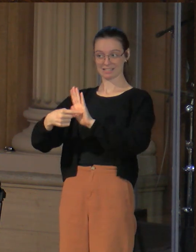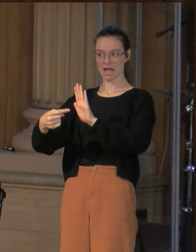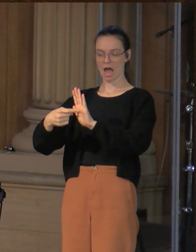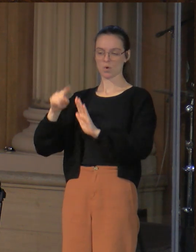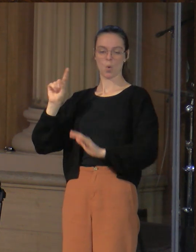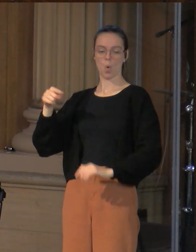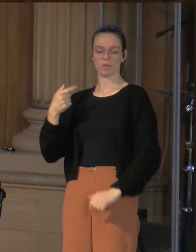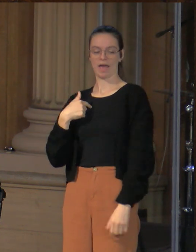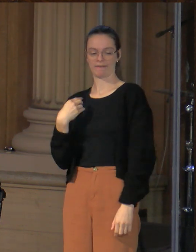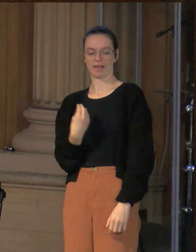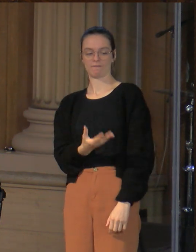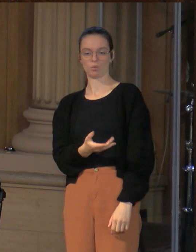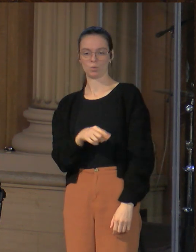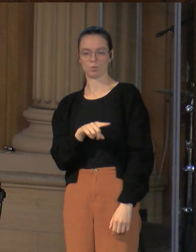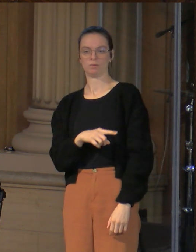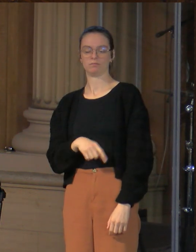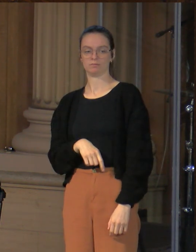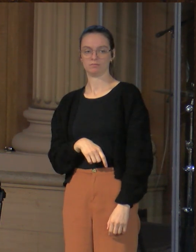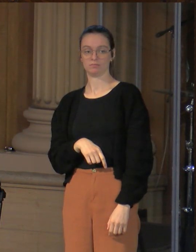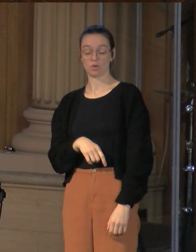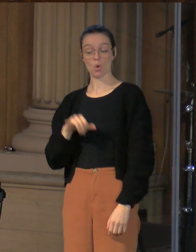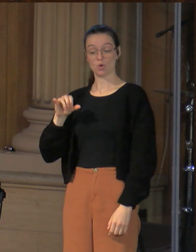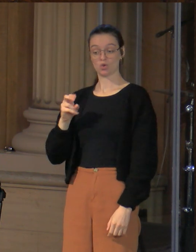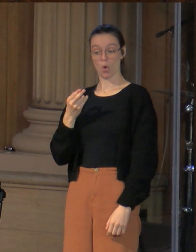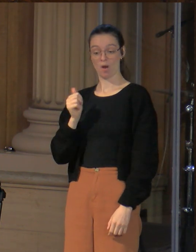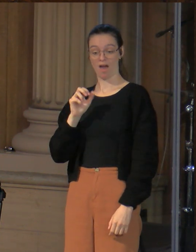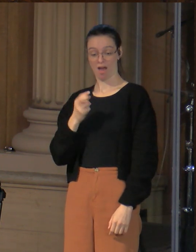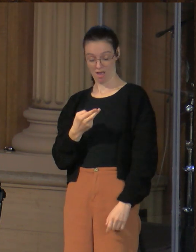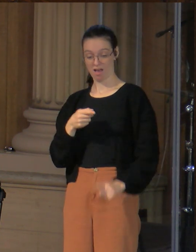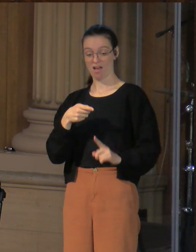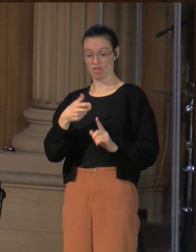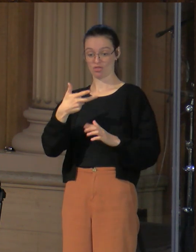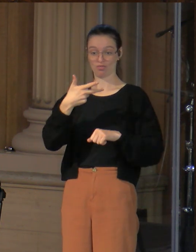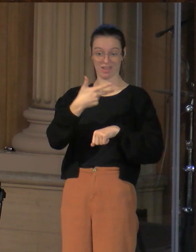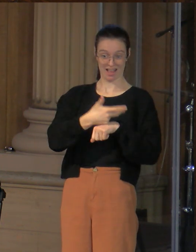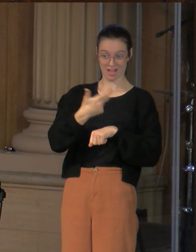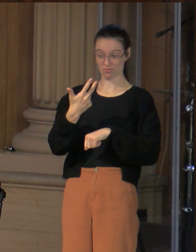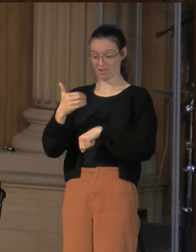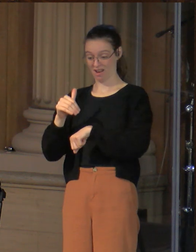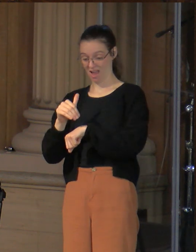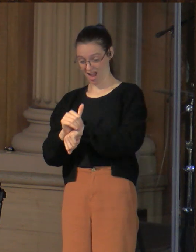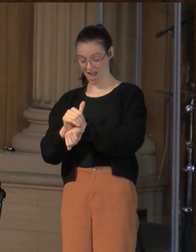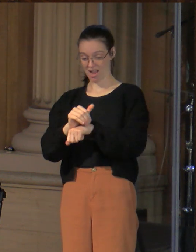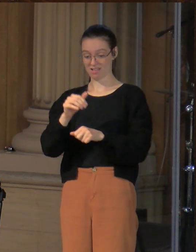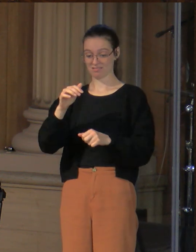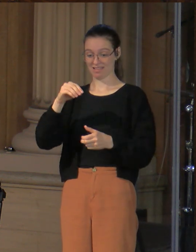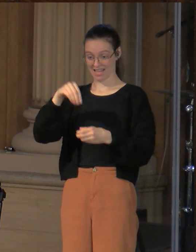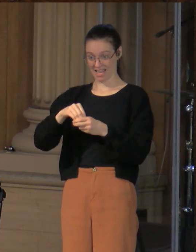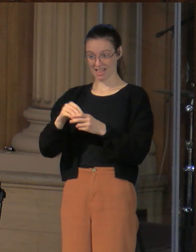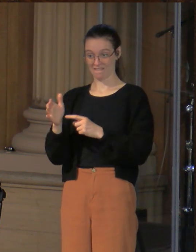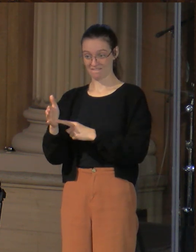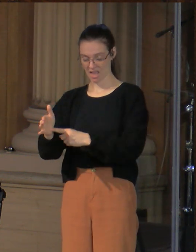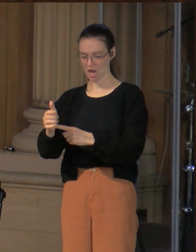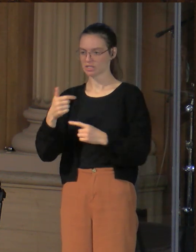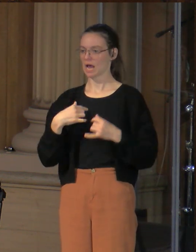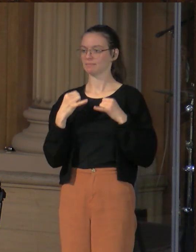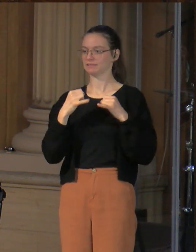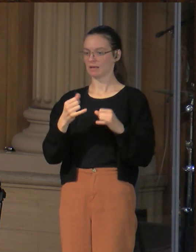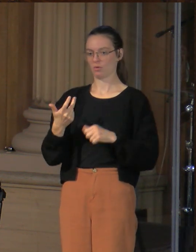He says that just like Jonah was three days and three nights in the heart of that fish, I'll be three days and three nights in the heart of the earth. That Jesus would soon